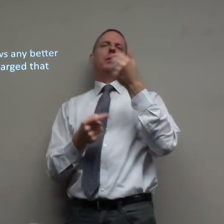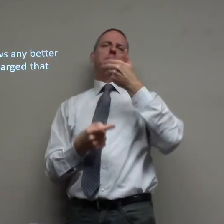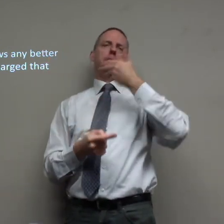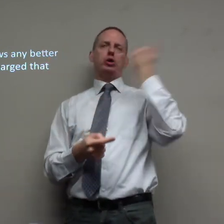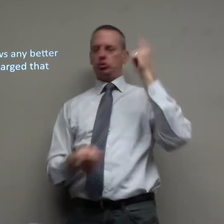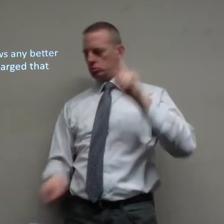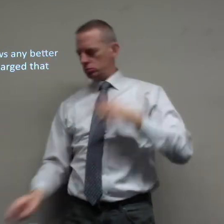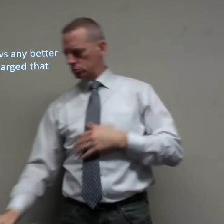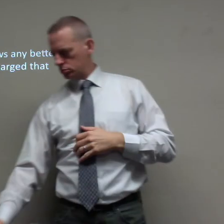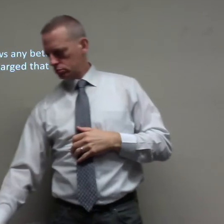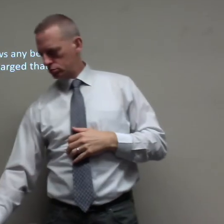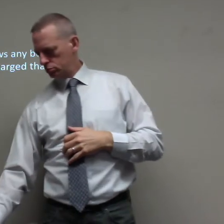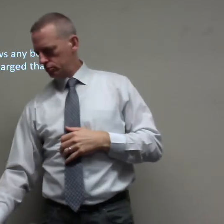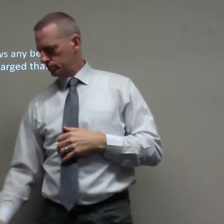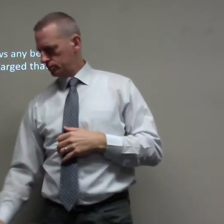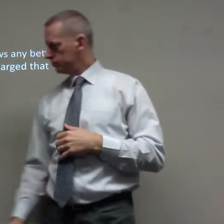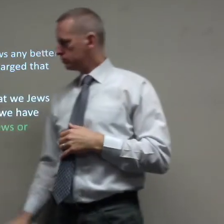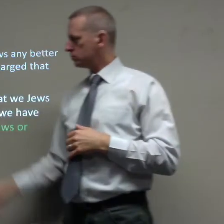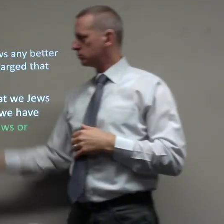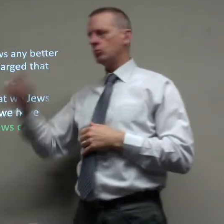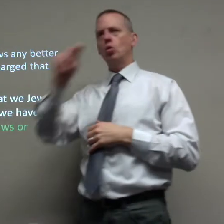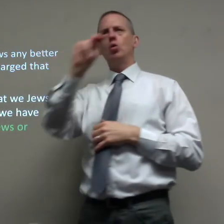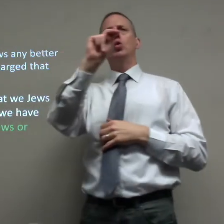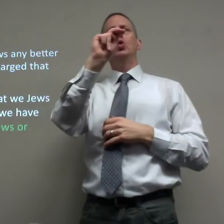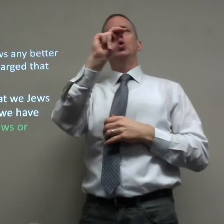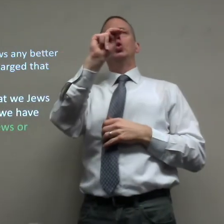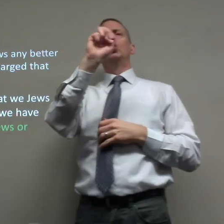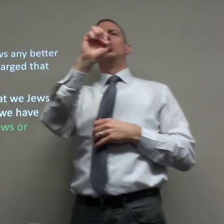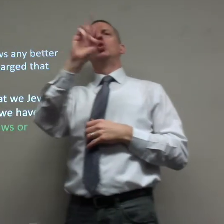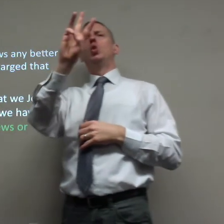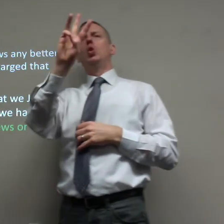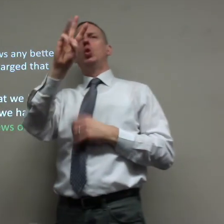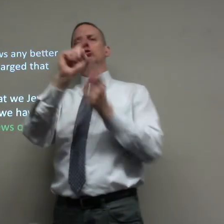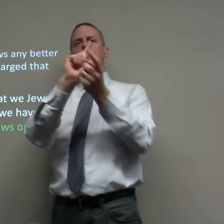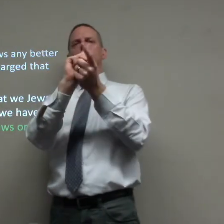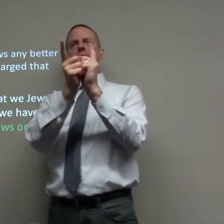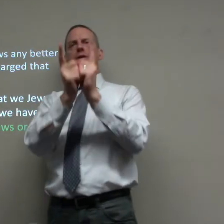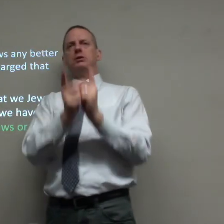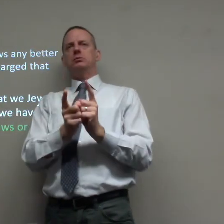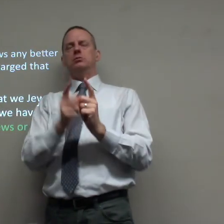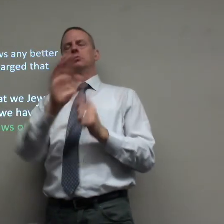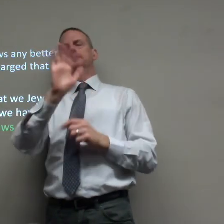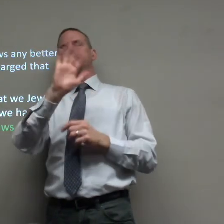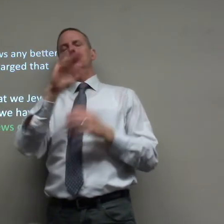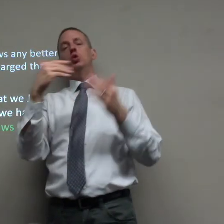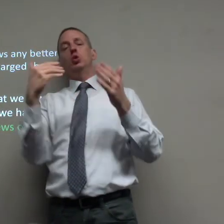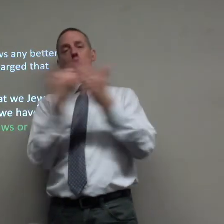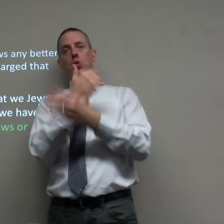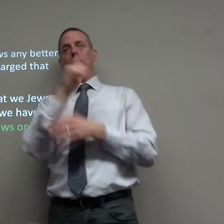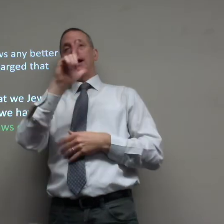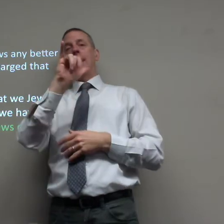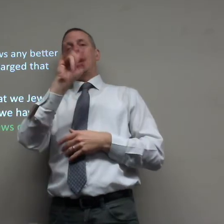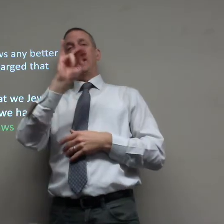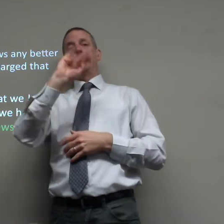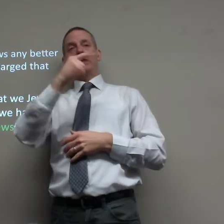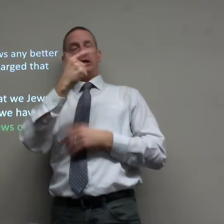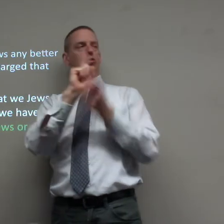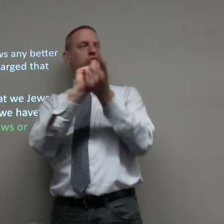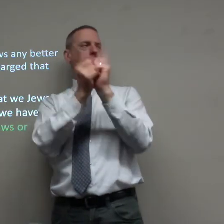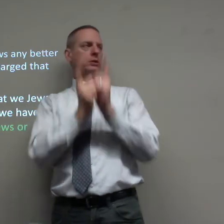I changed it to make it a little better and understandable. The New Testament. The New Testament. New